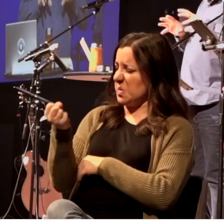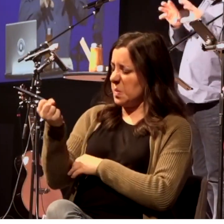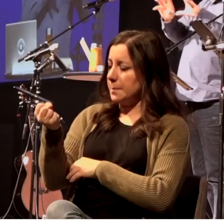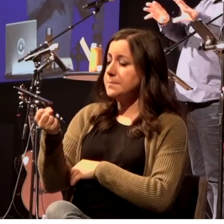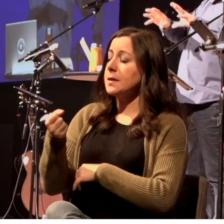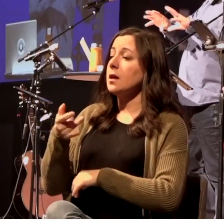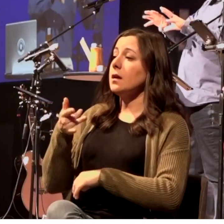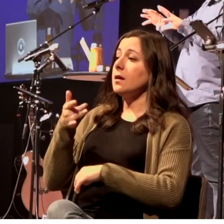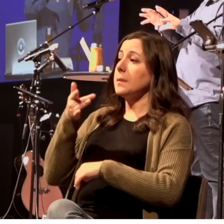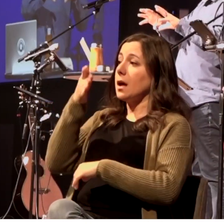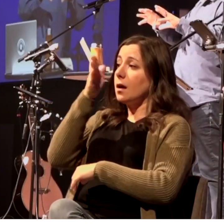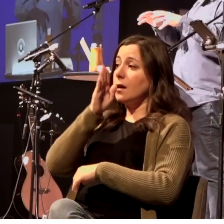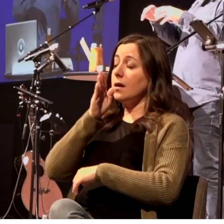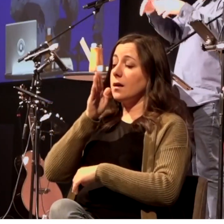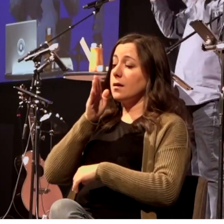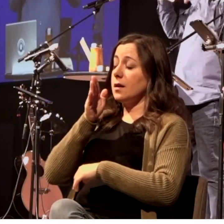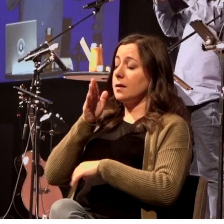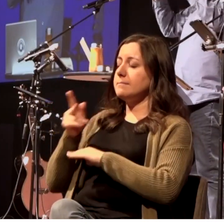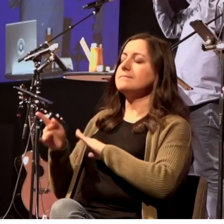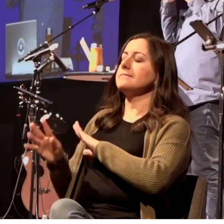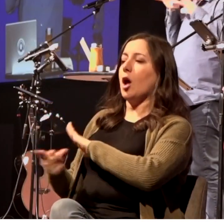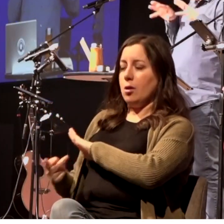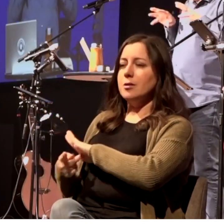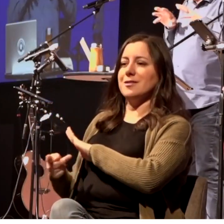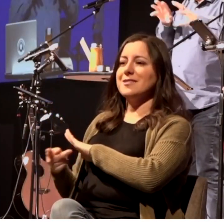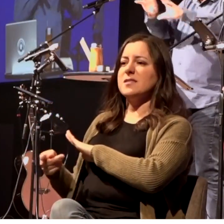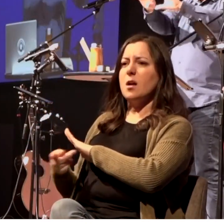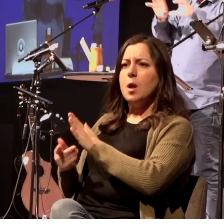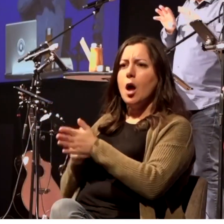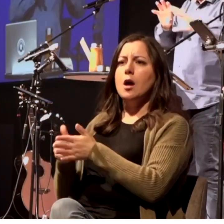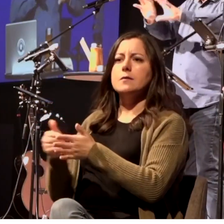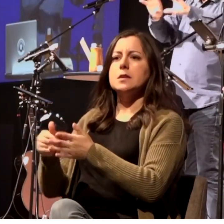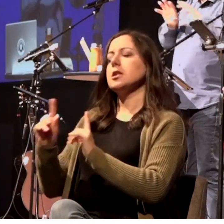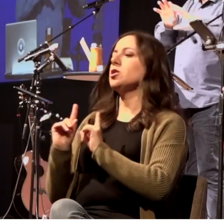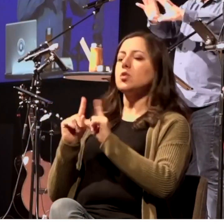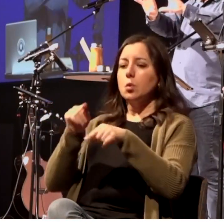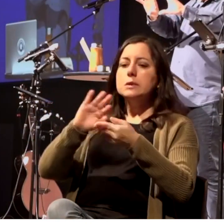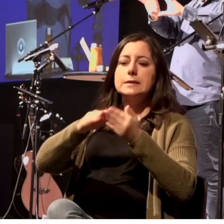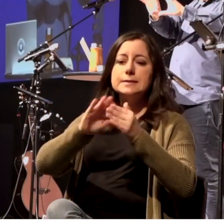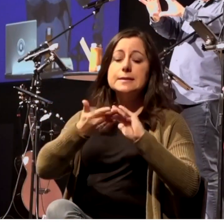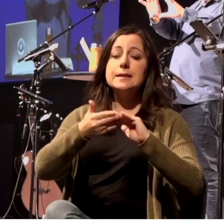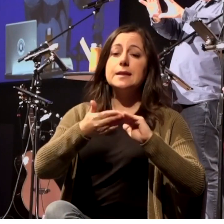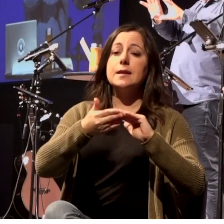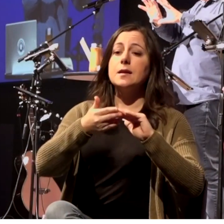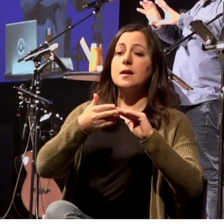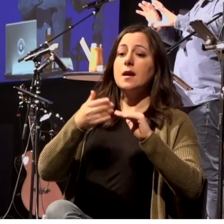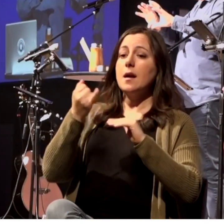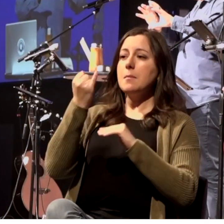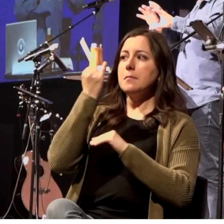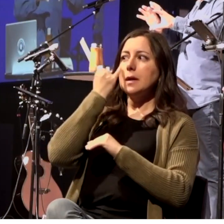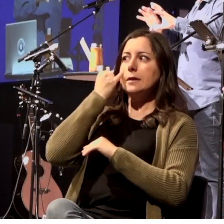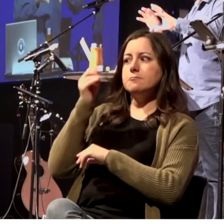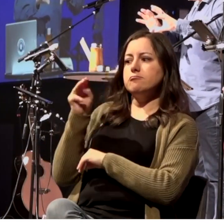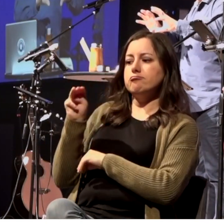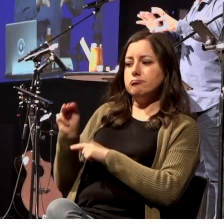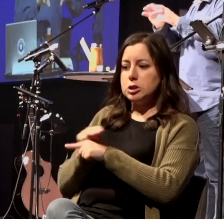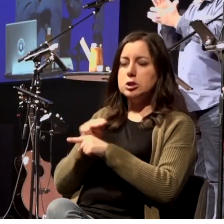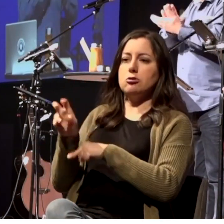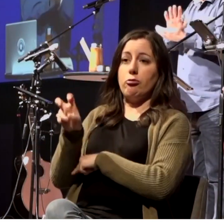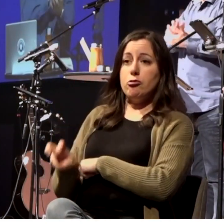would he go to the cities, or Paul's custom was not only would he go to the cities when he's on a missionary endeavor, but he'd also go first